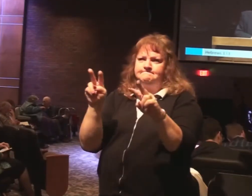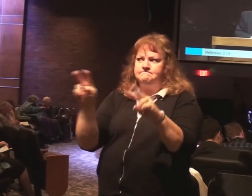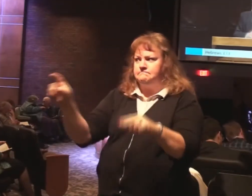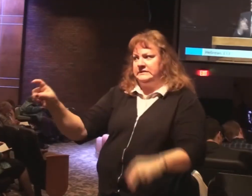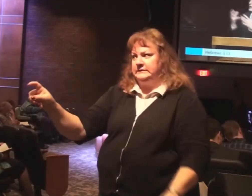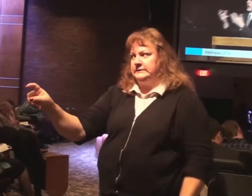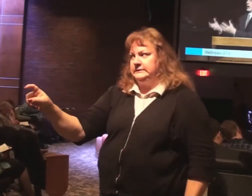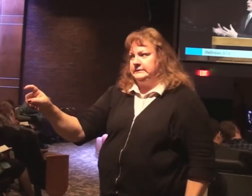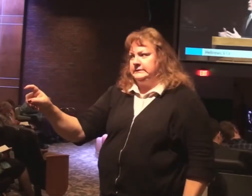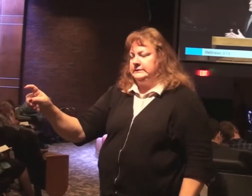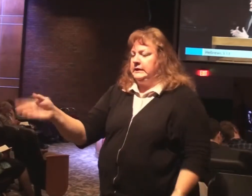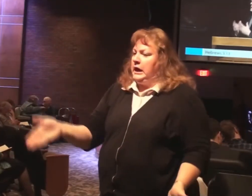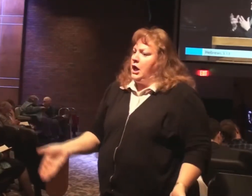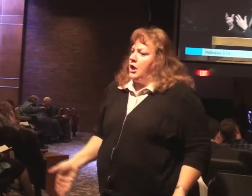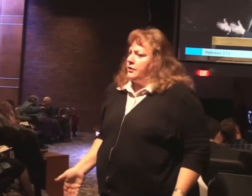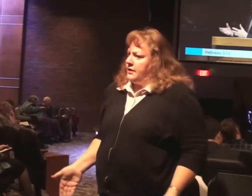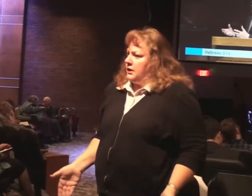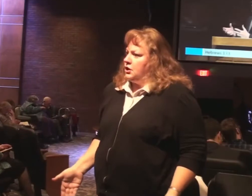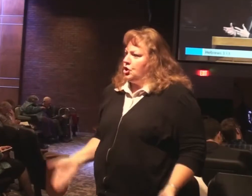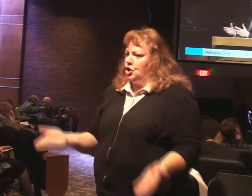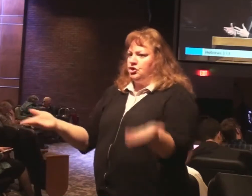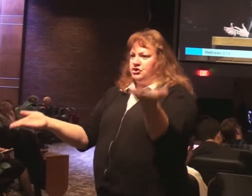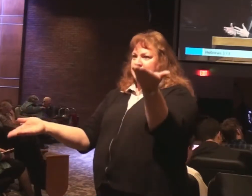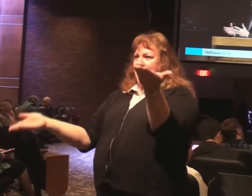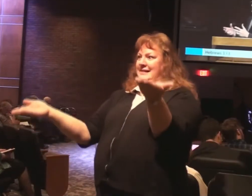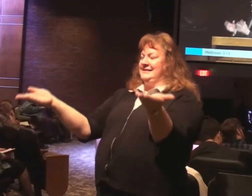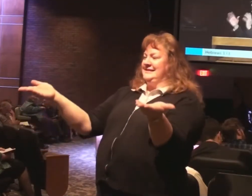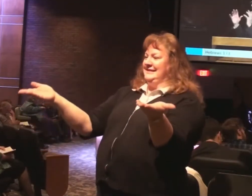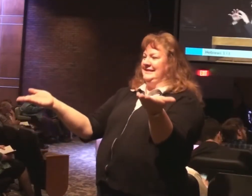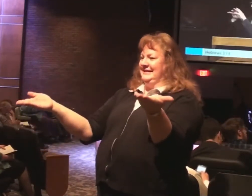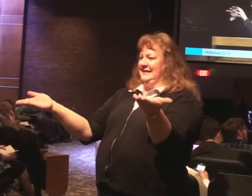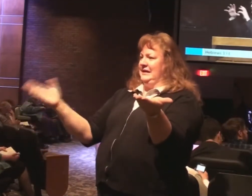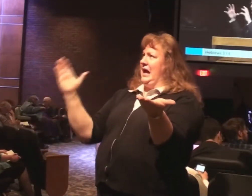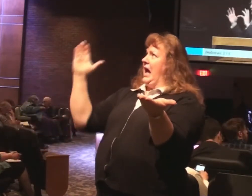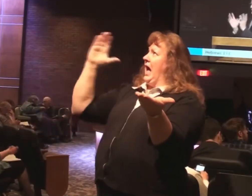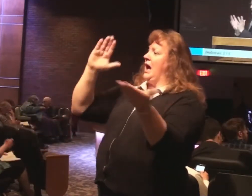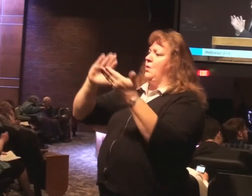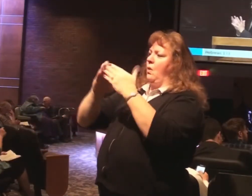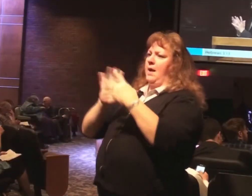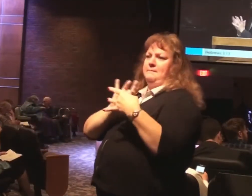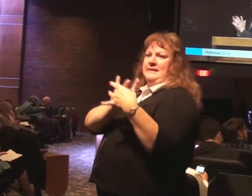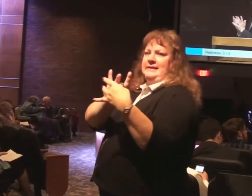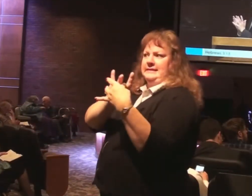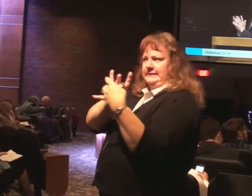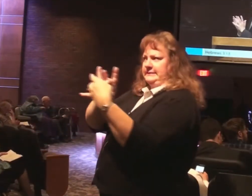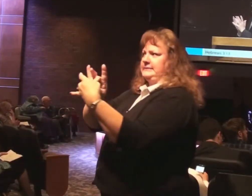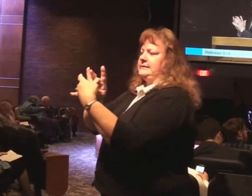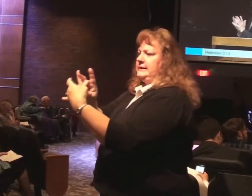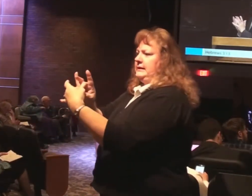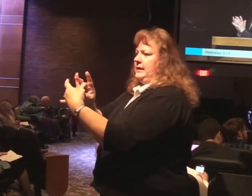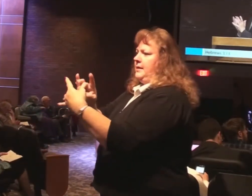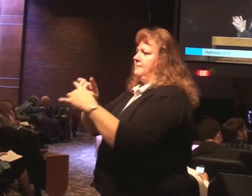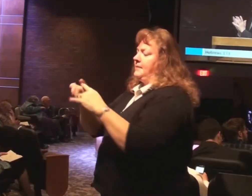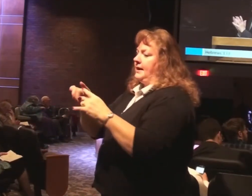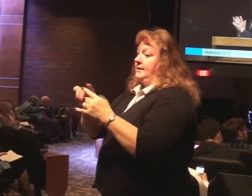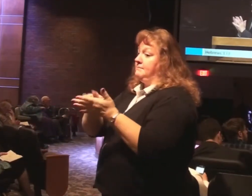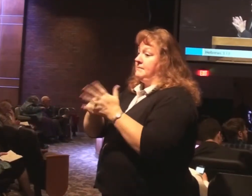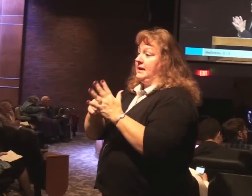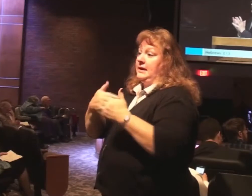know the encouragement balanced. We are seeking peace with all men in the body. But that is not peace at any cost. No.